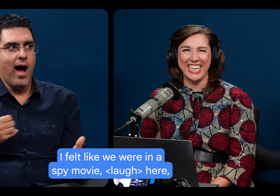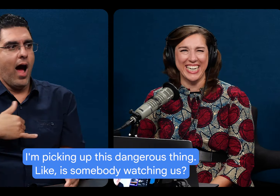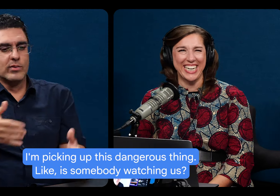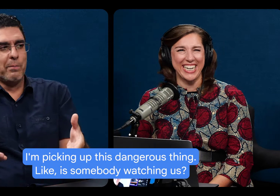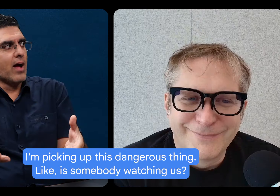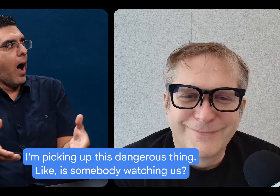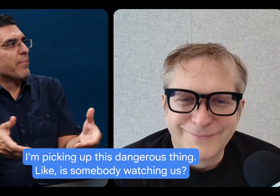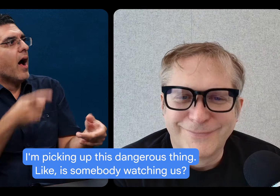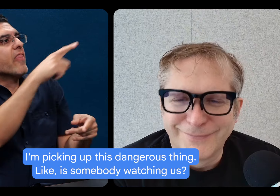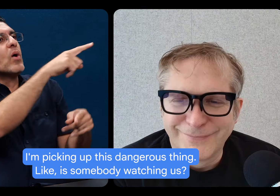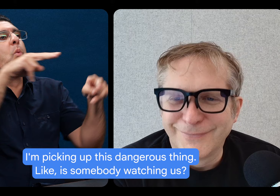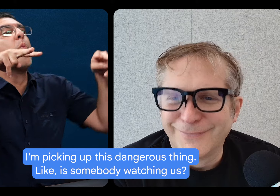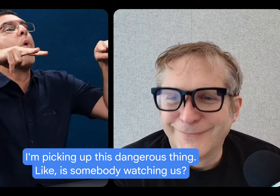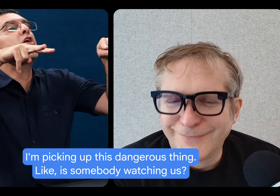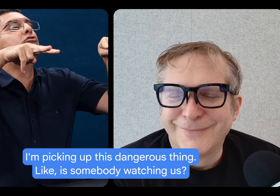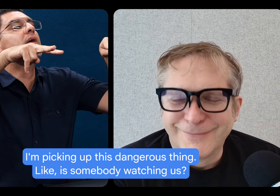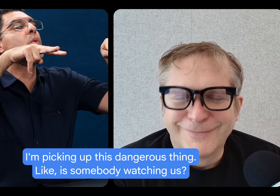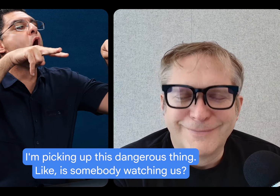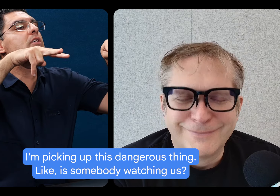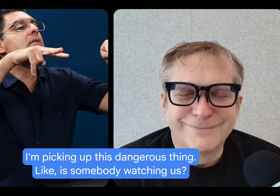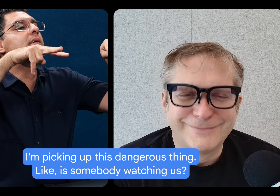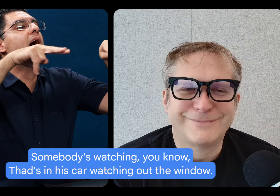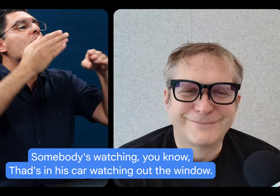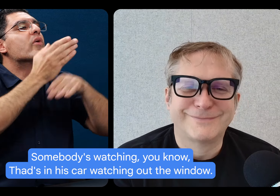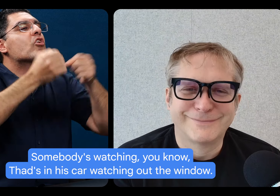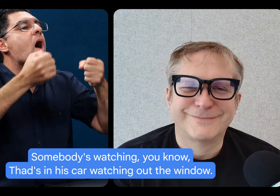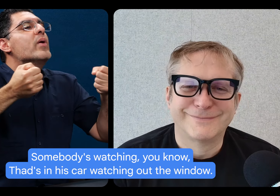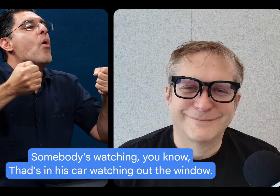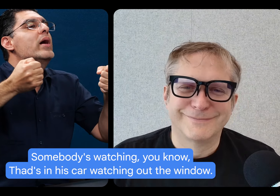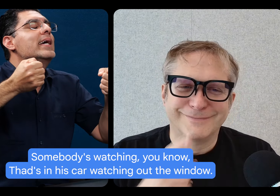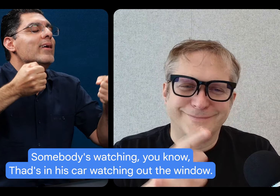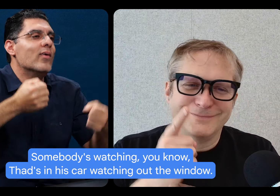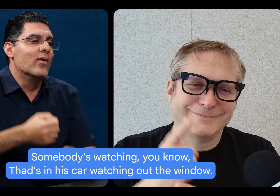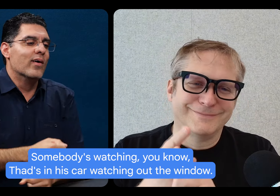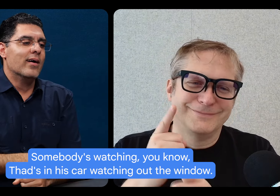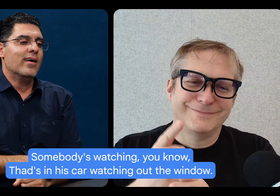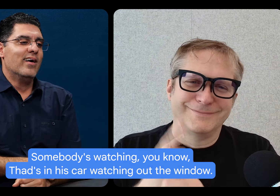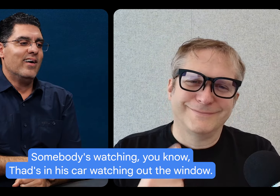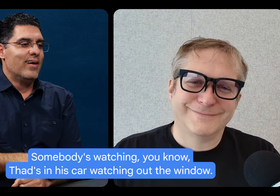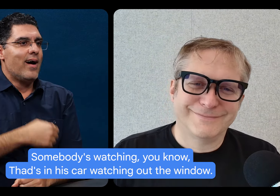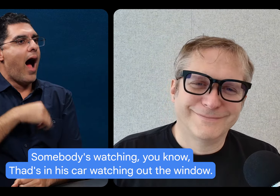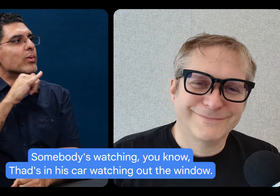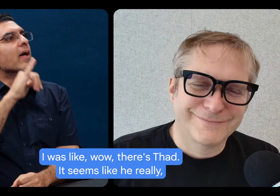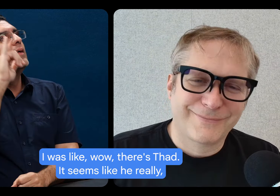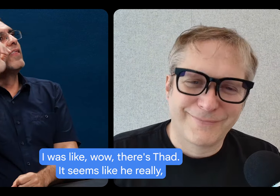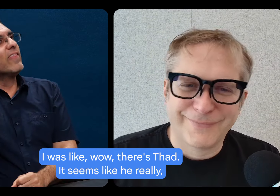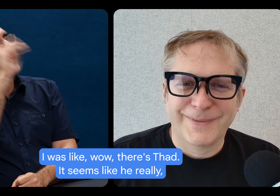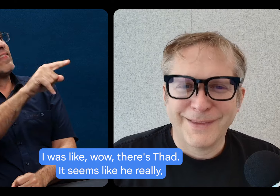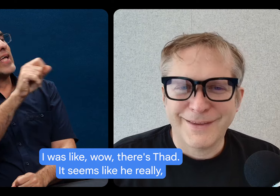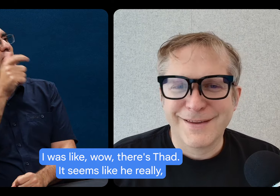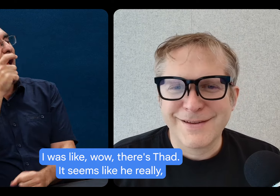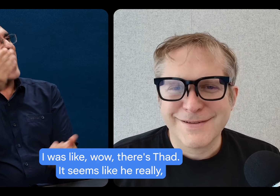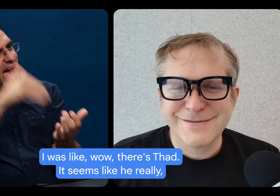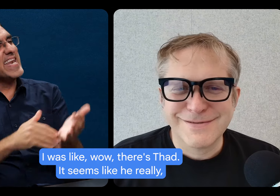Like here I'm picking up this dangerous thing. Like is somebody watching this? Somebody's watching. You know, there's Hans in his car watching out the window. So I was like,